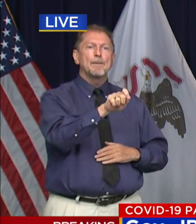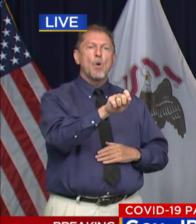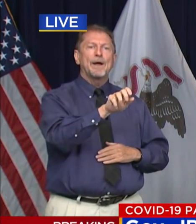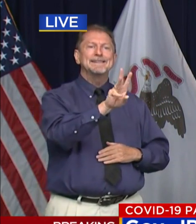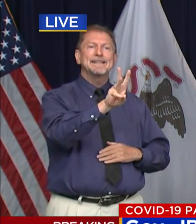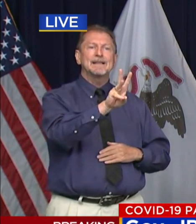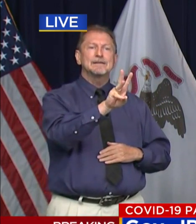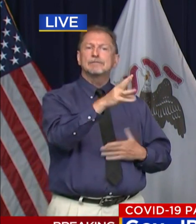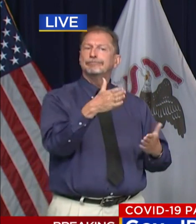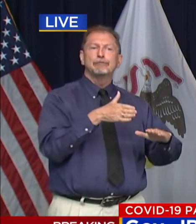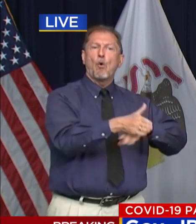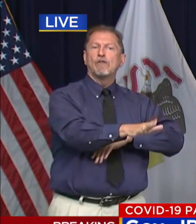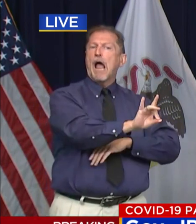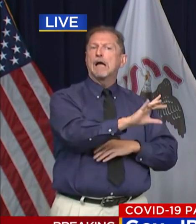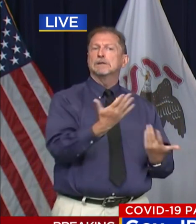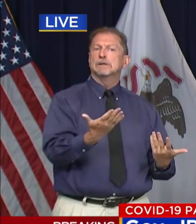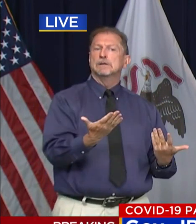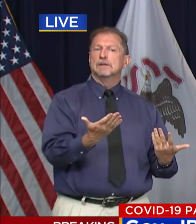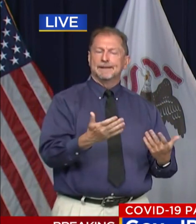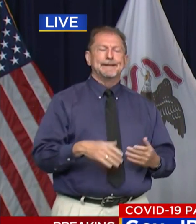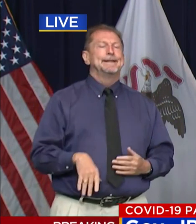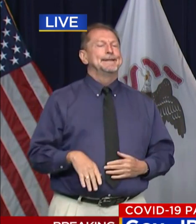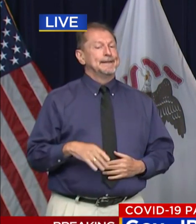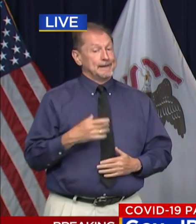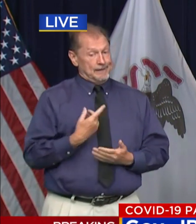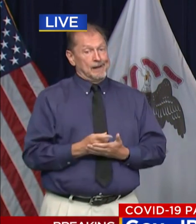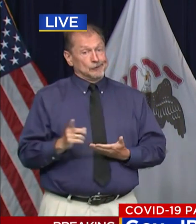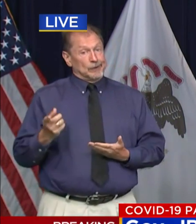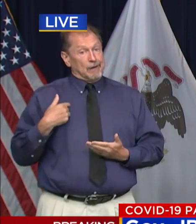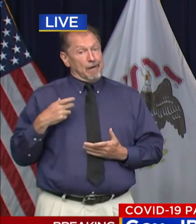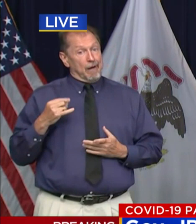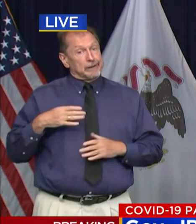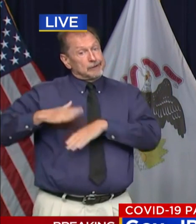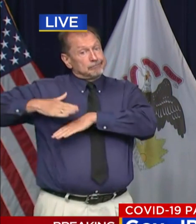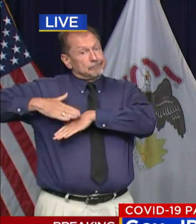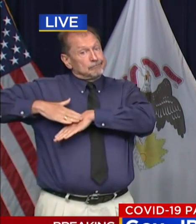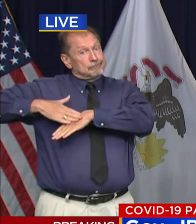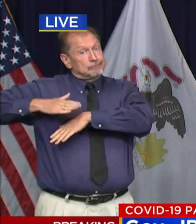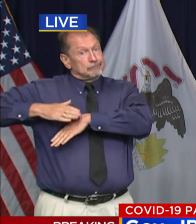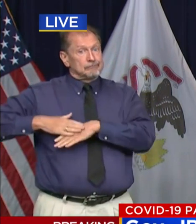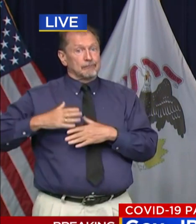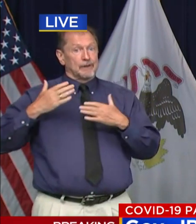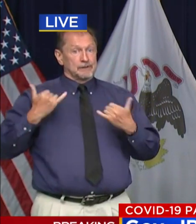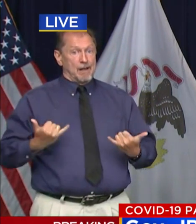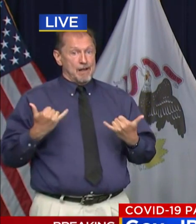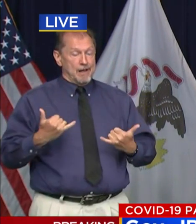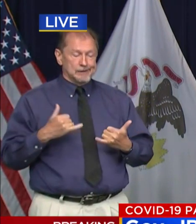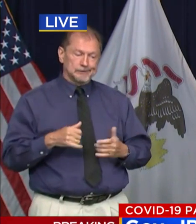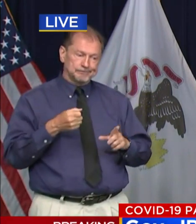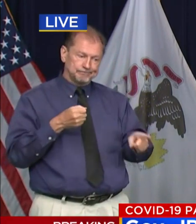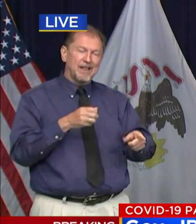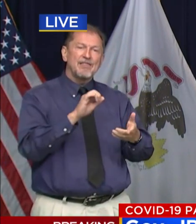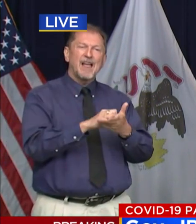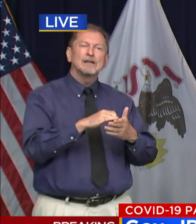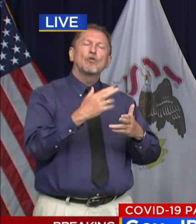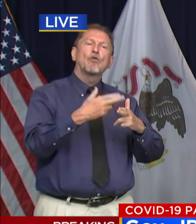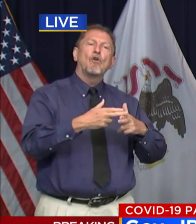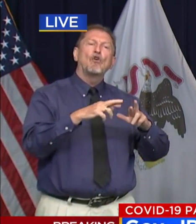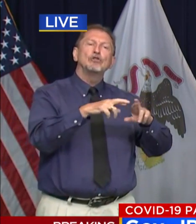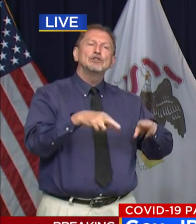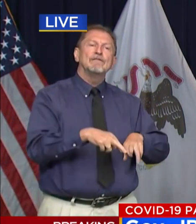So as I made clear last week, as of today, Metro East Region 4 of our